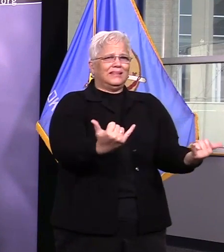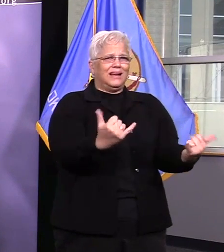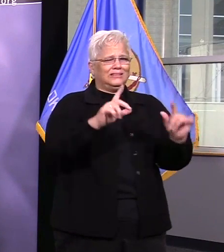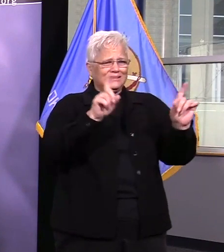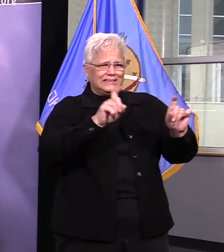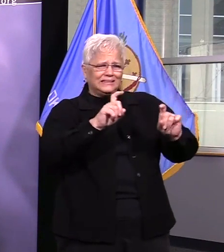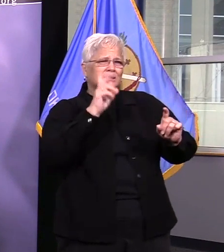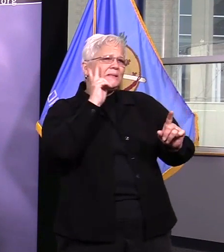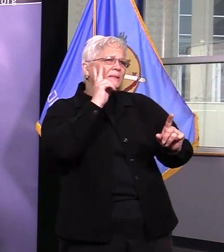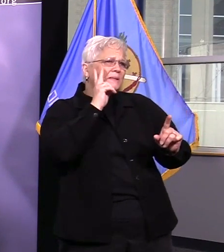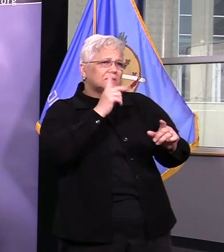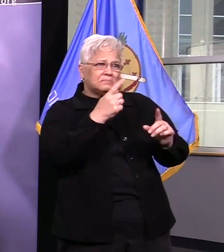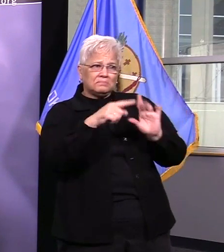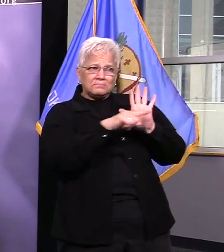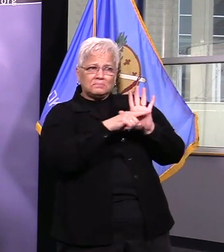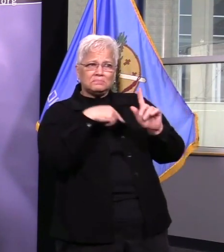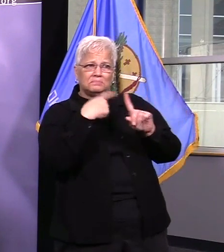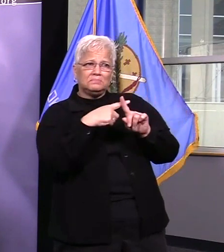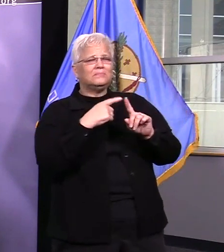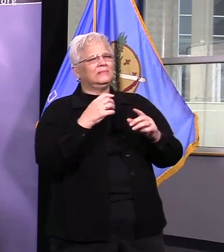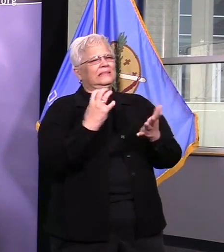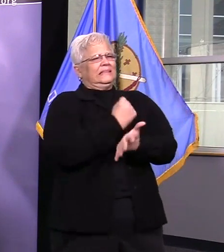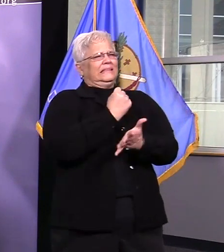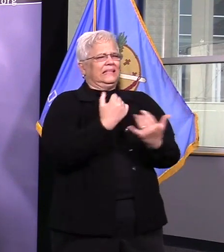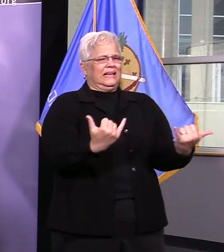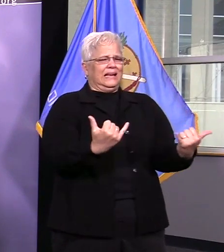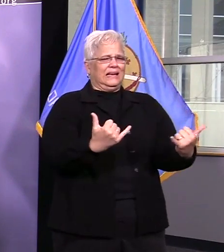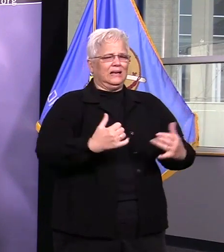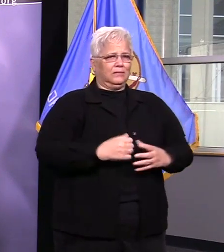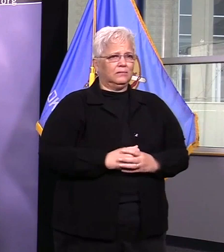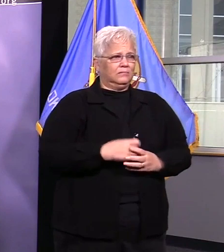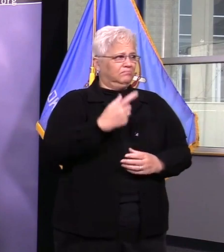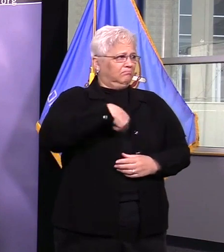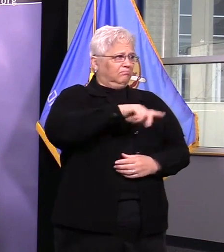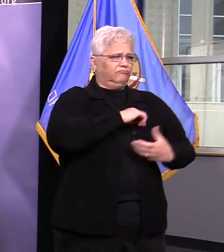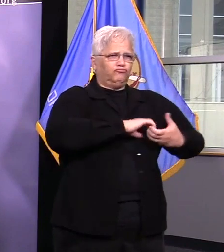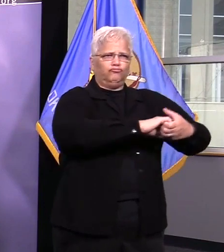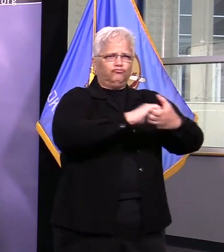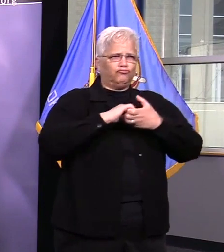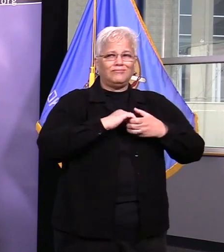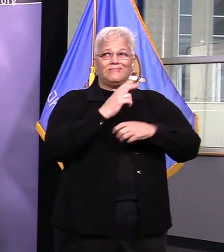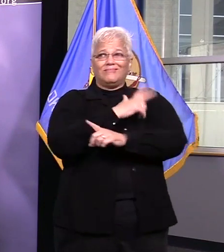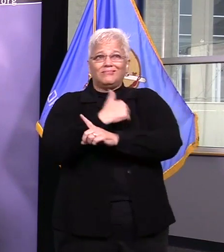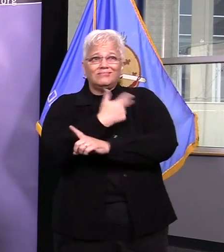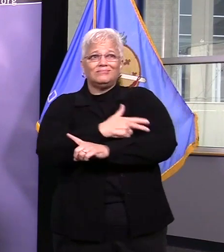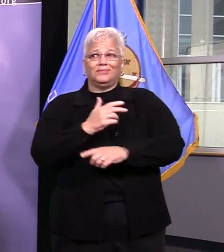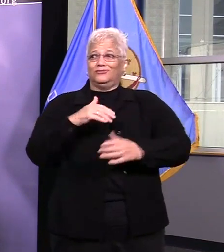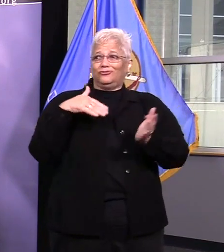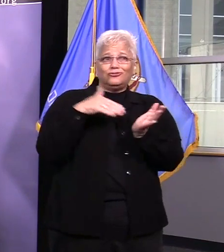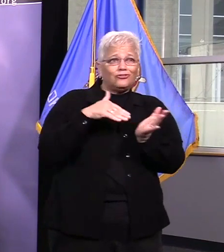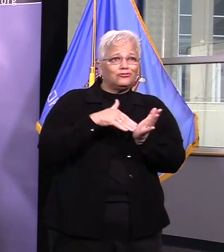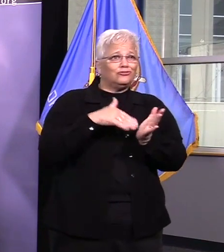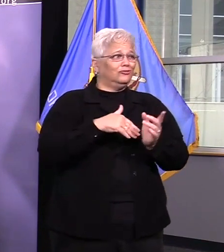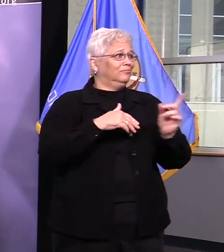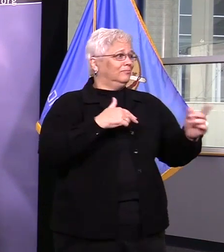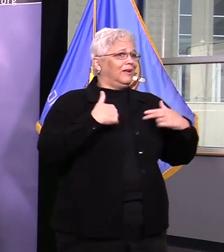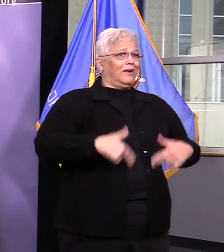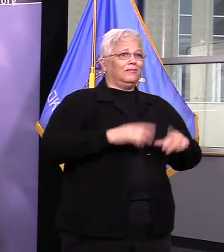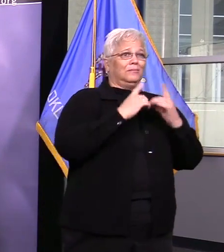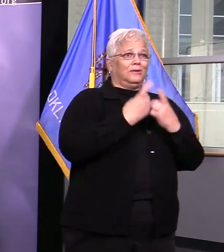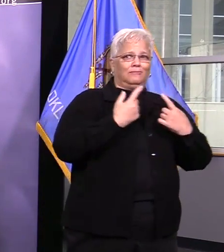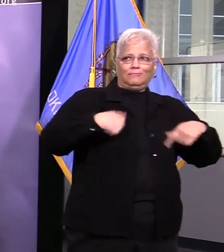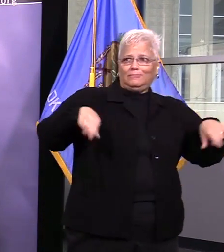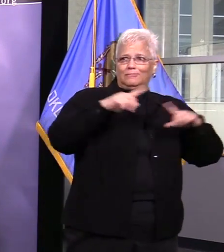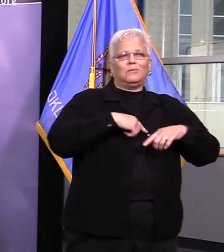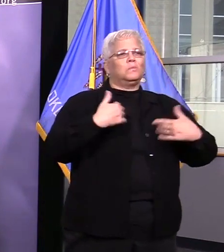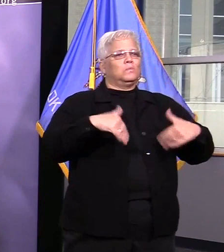and businesses. As we receive items, we are prioritizing them for distribution to local health care systems and responders according to a tiered